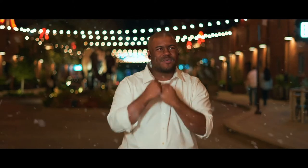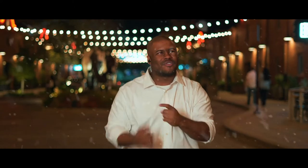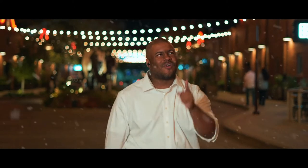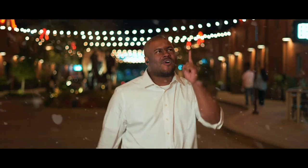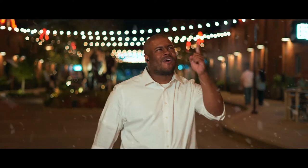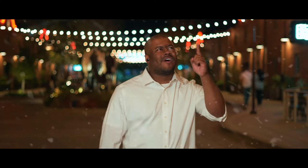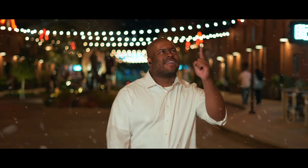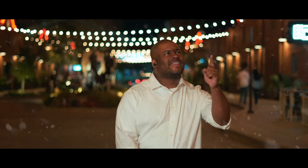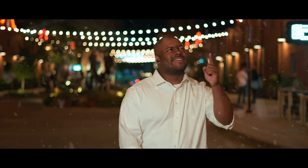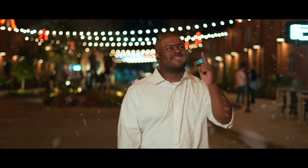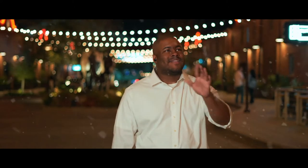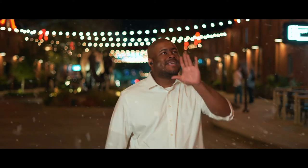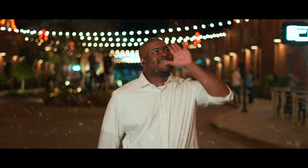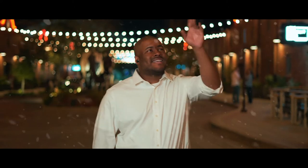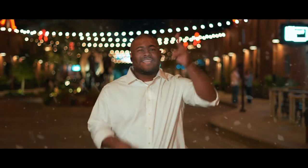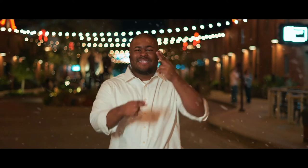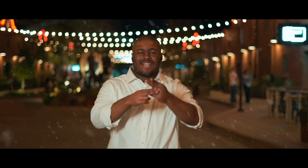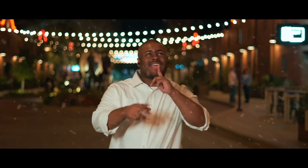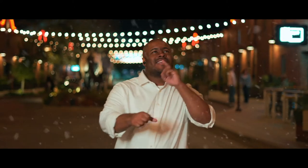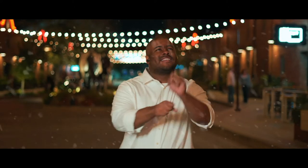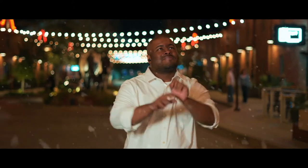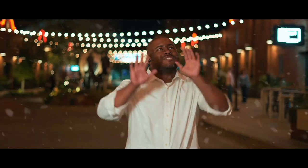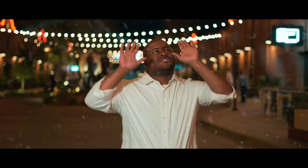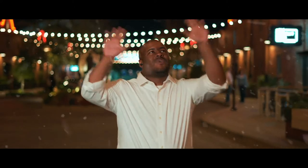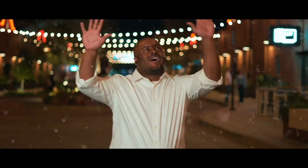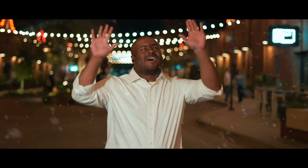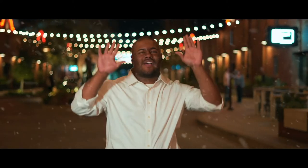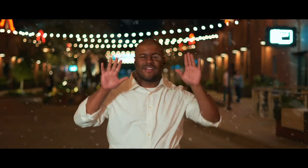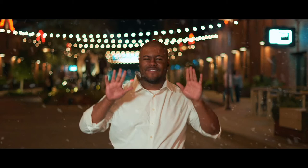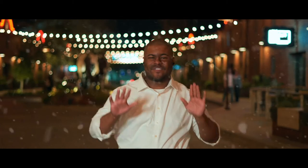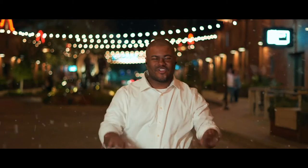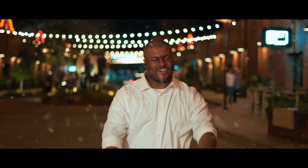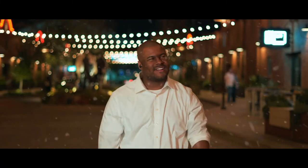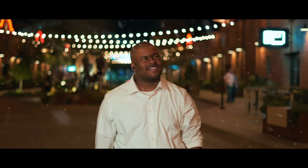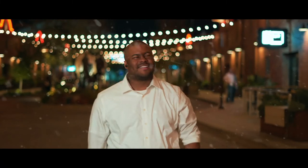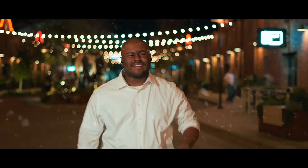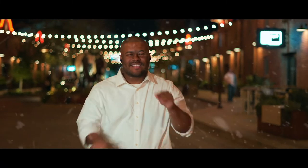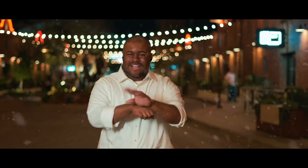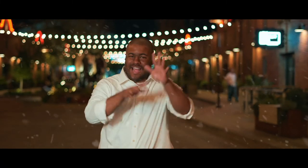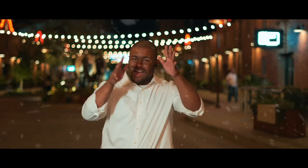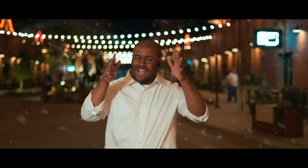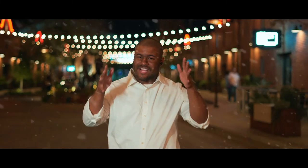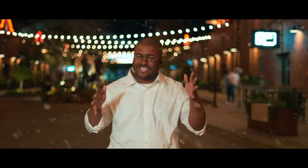Come let us worship Him Wonderful Counselor